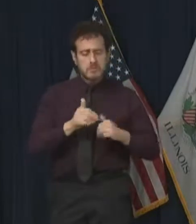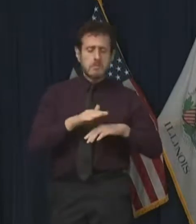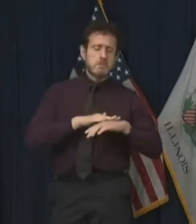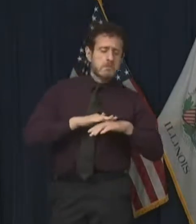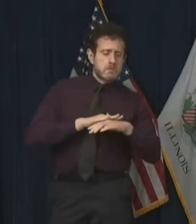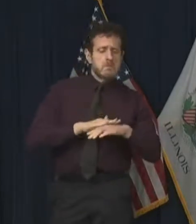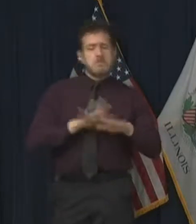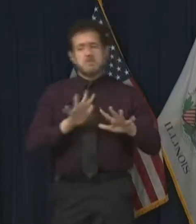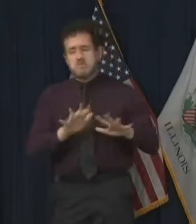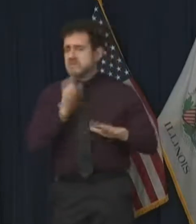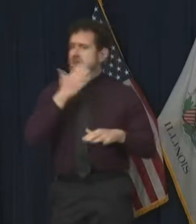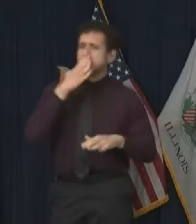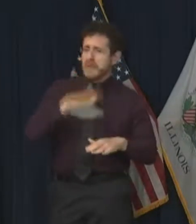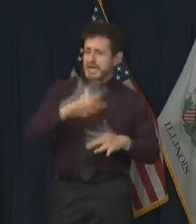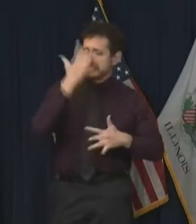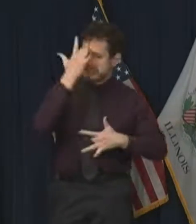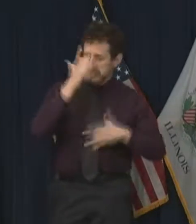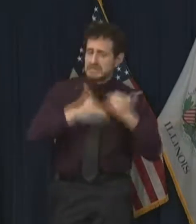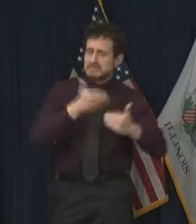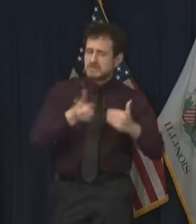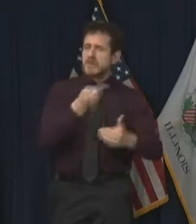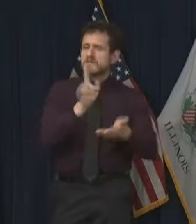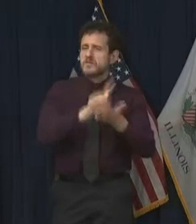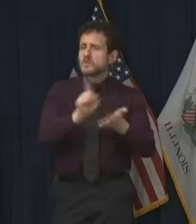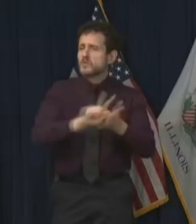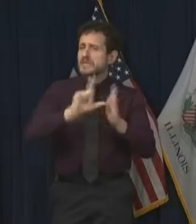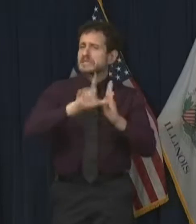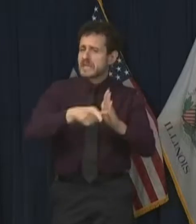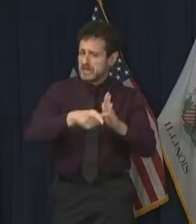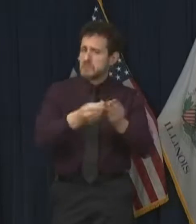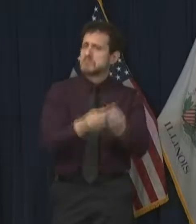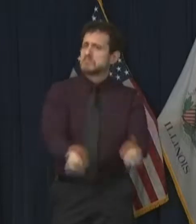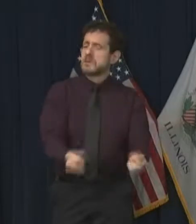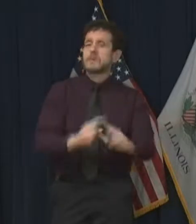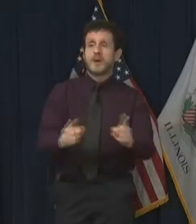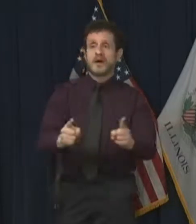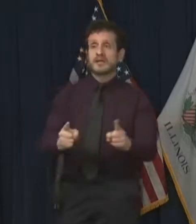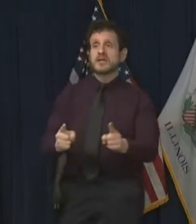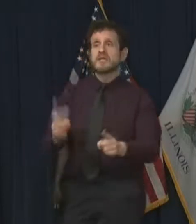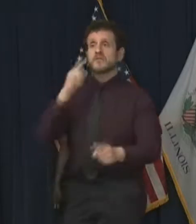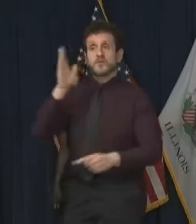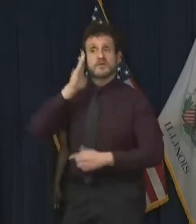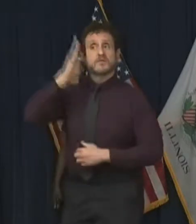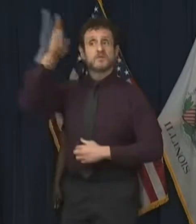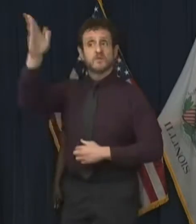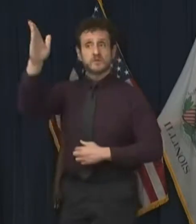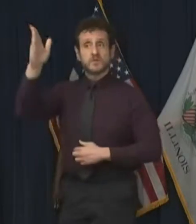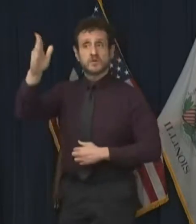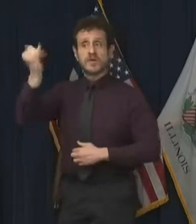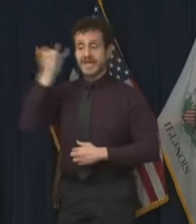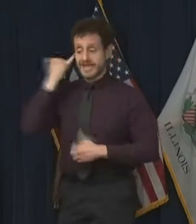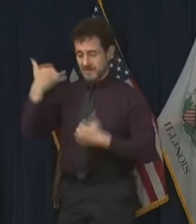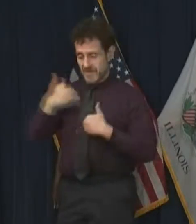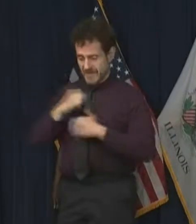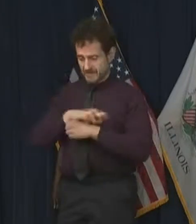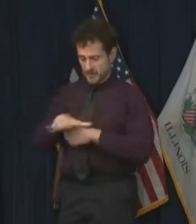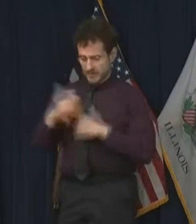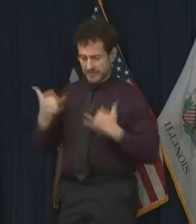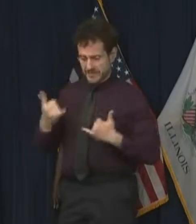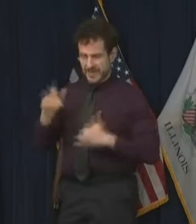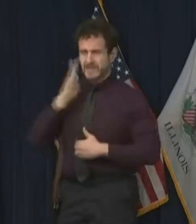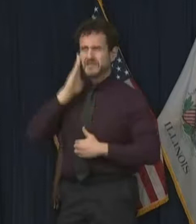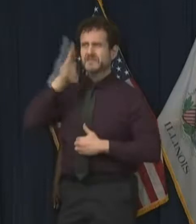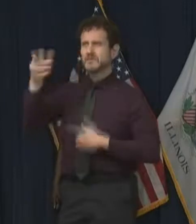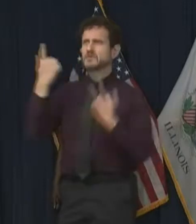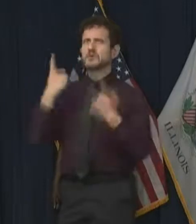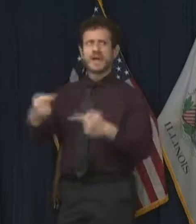a few weeks, but we don't know about the long-term effects, and there are smaller numbers that suffer